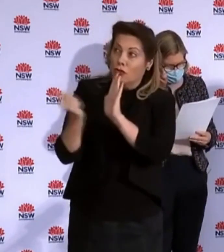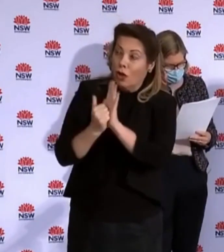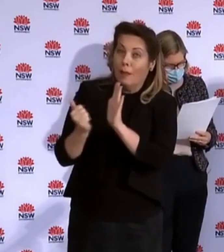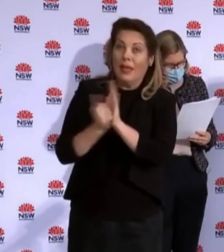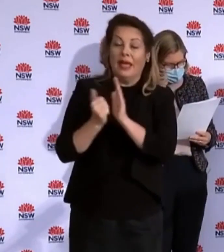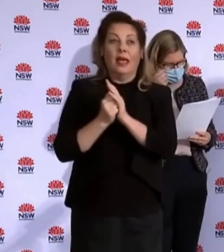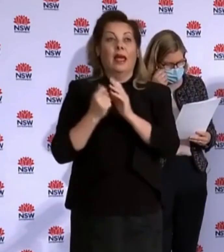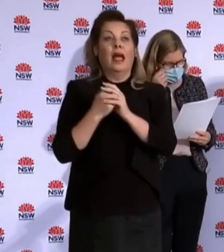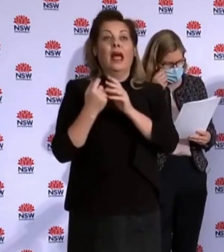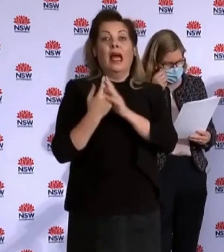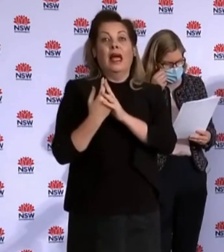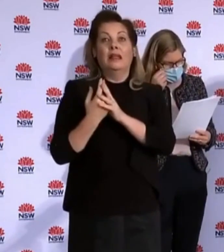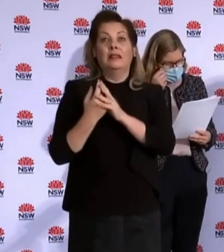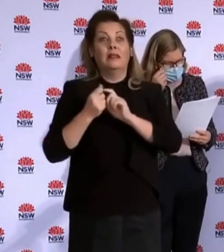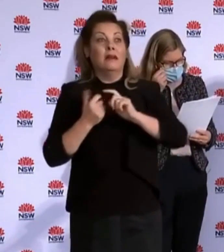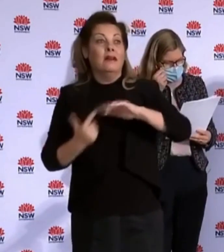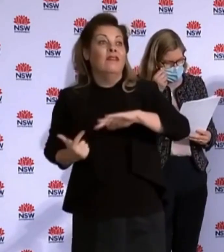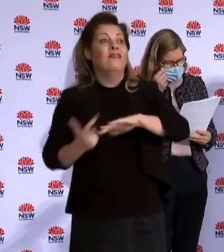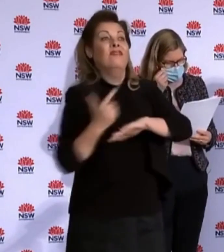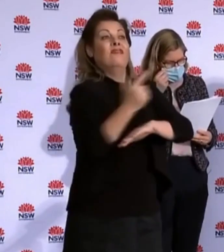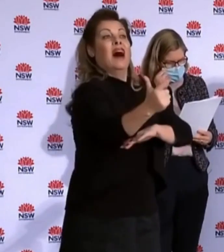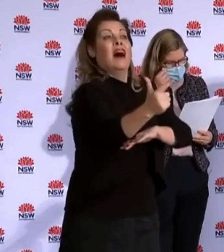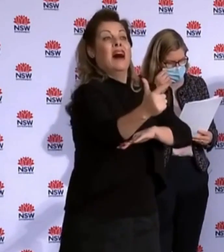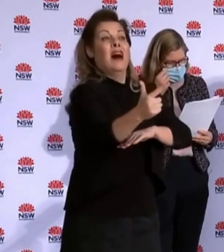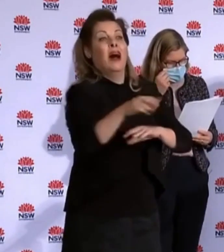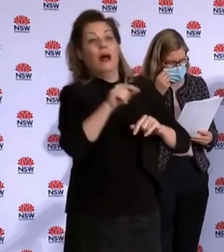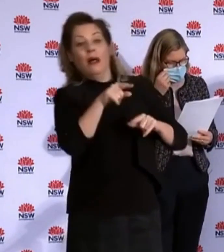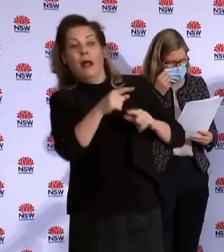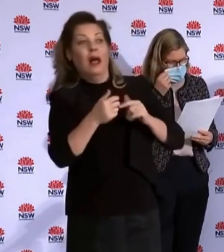distances and carpooling, that will commence from today, 5 o'clock. So,